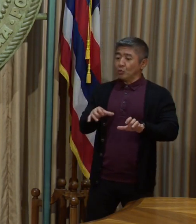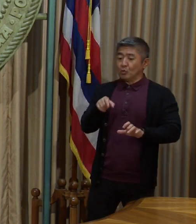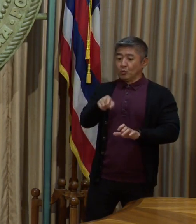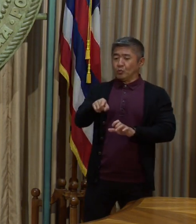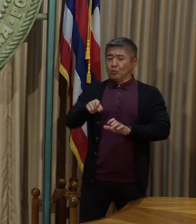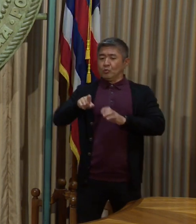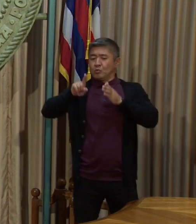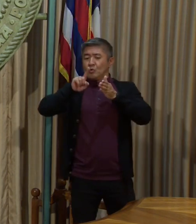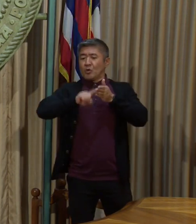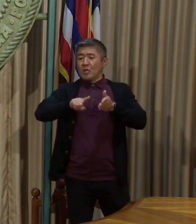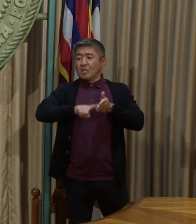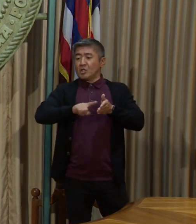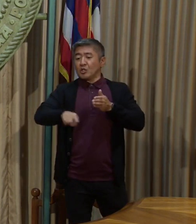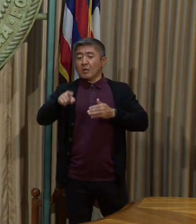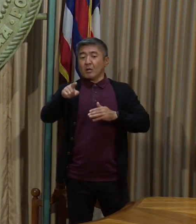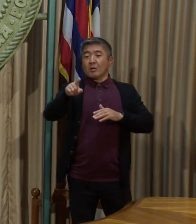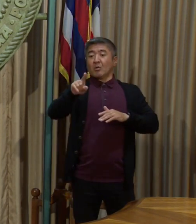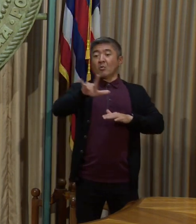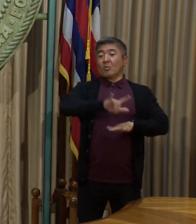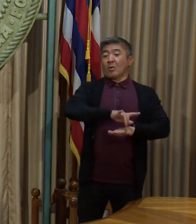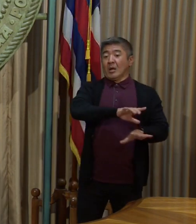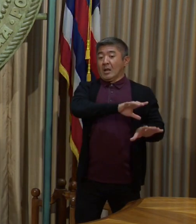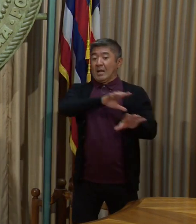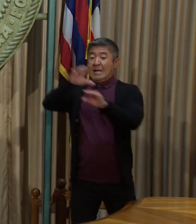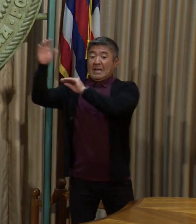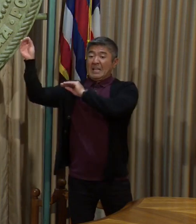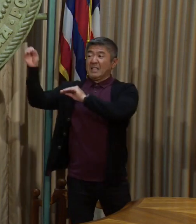as opposed to the arrival point?